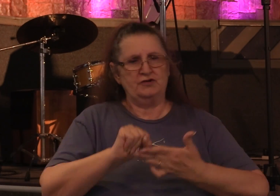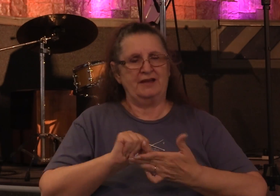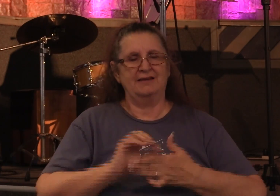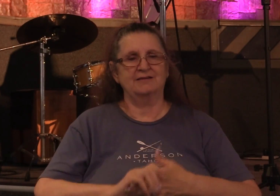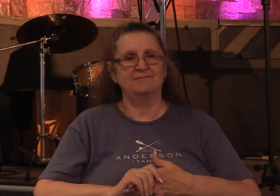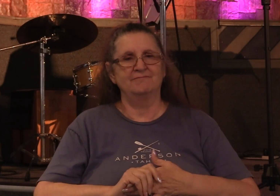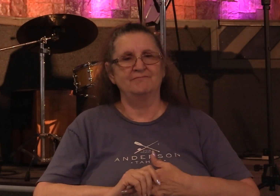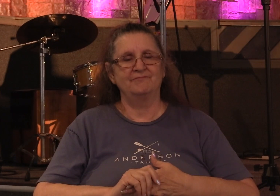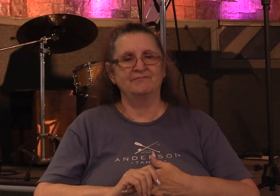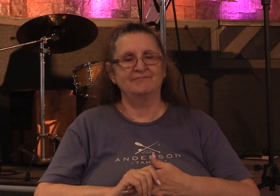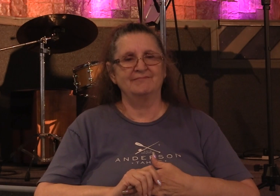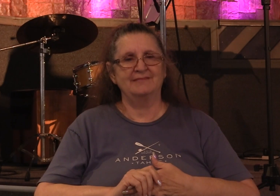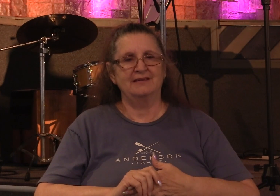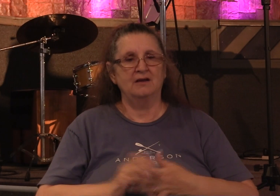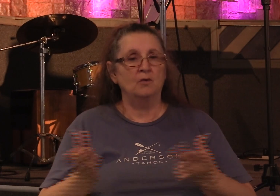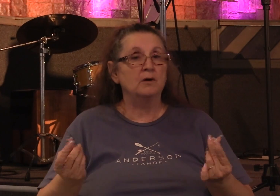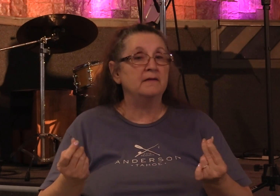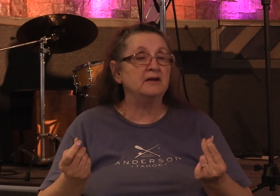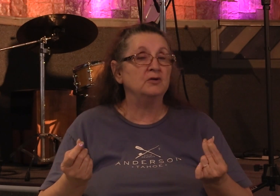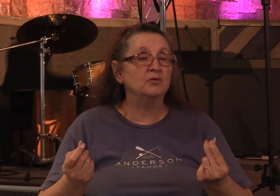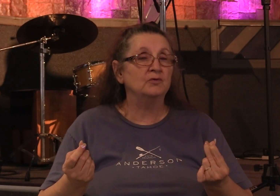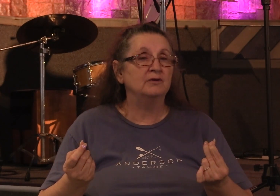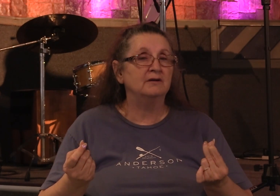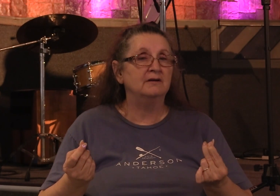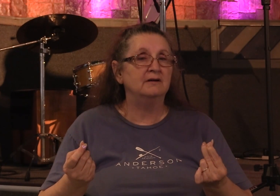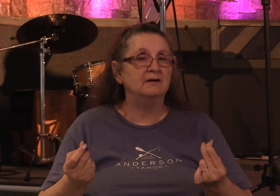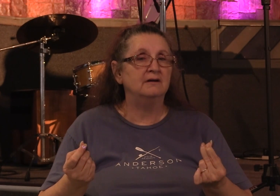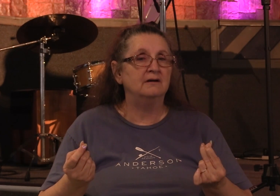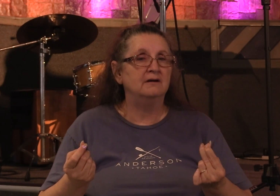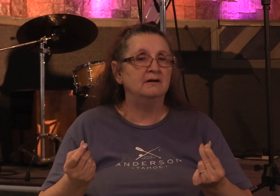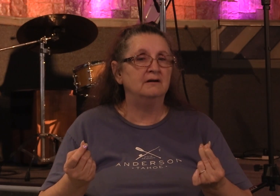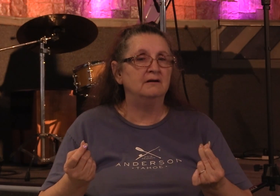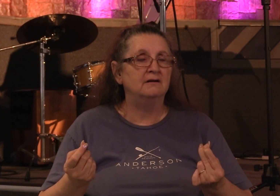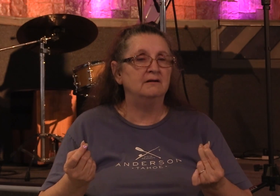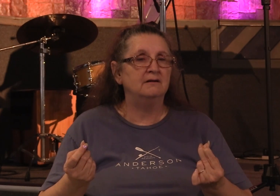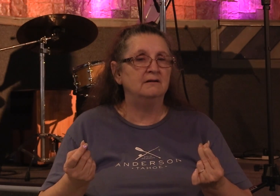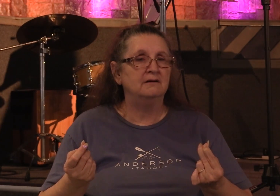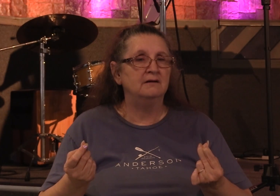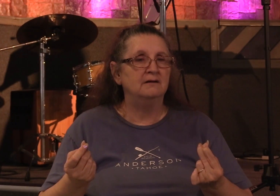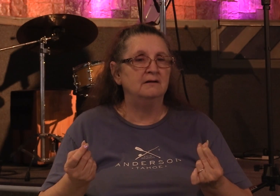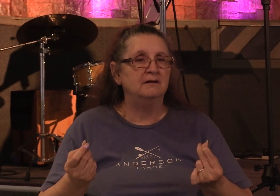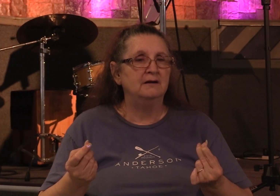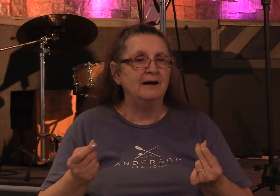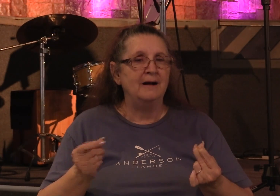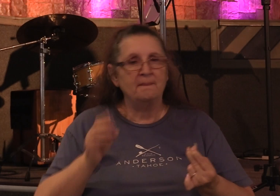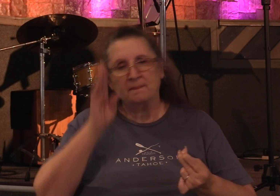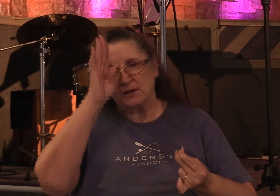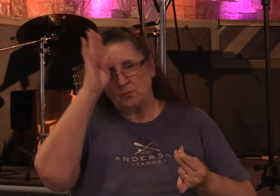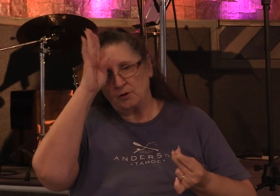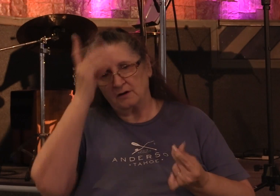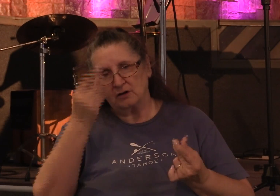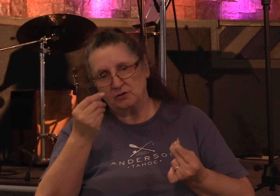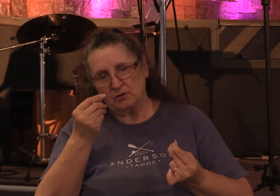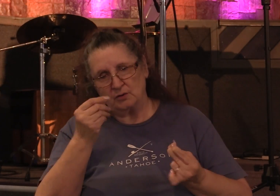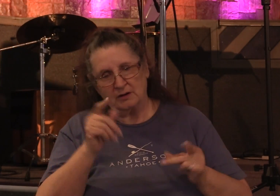And so what did they do? Well they pretended to do what Barnabas did.